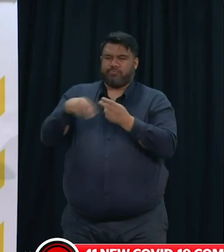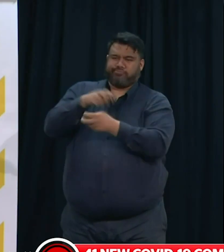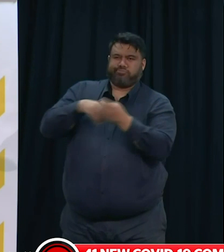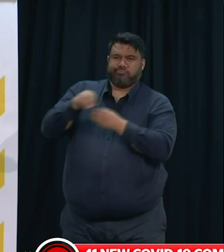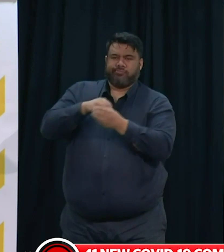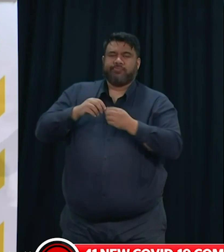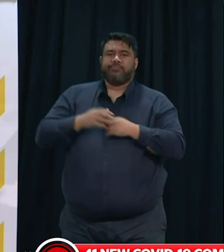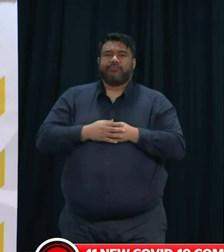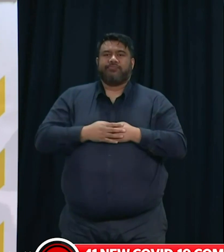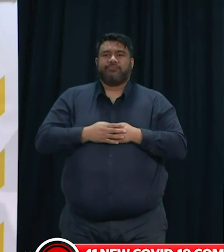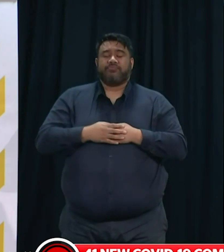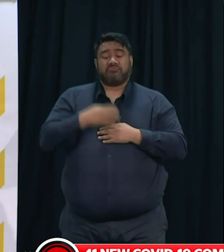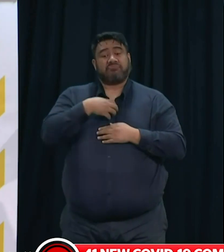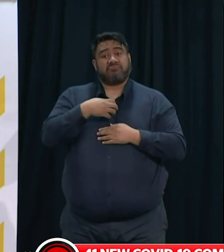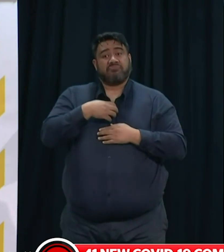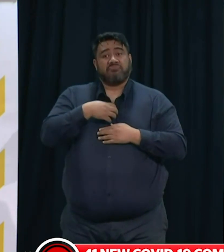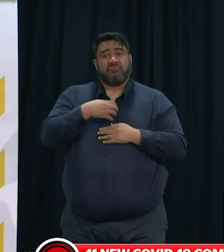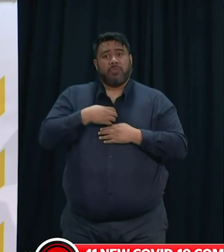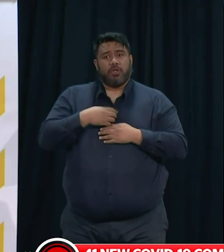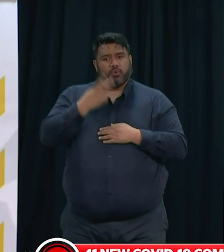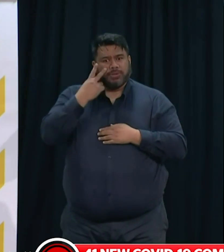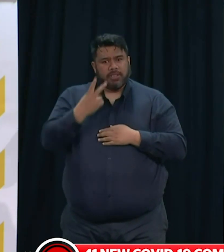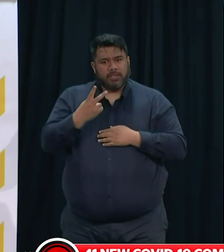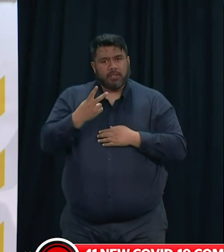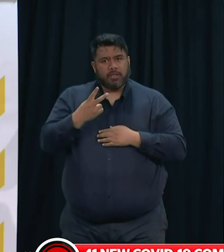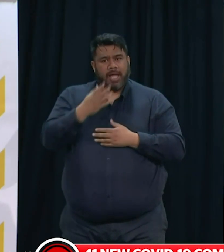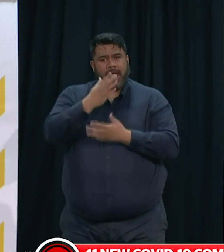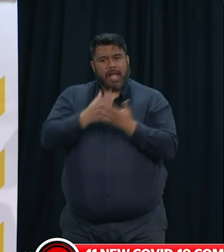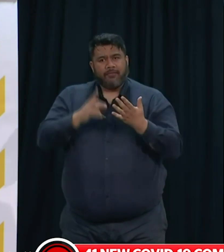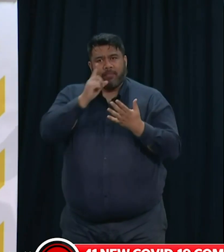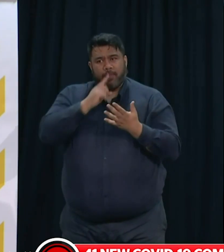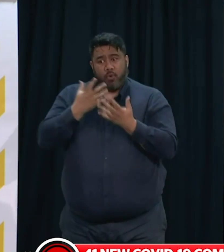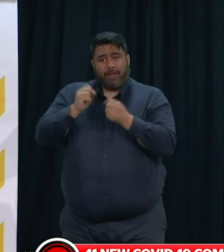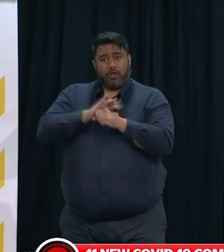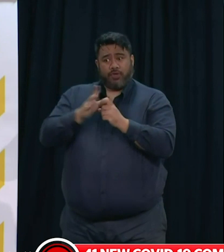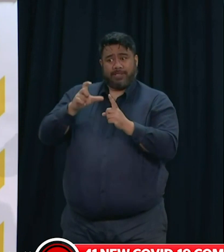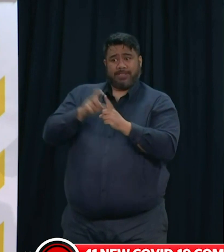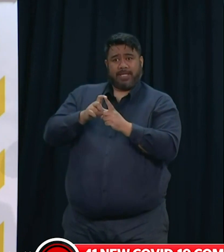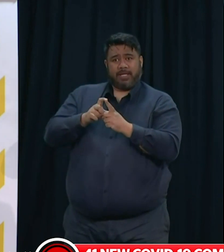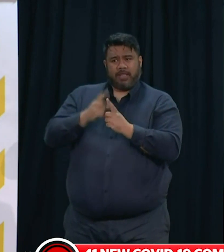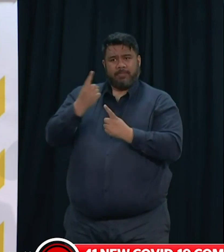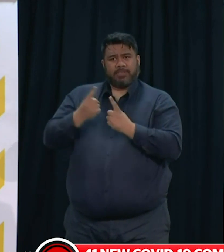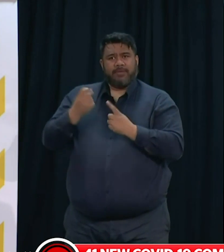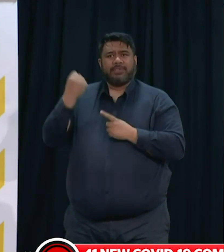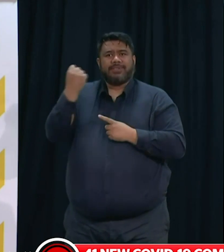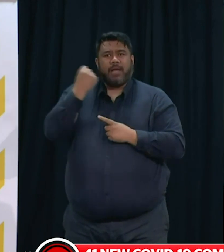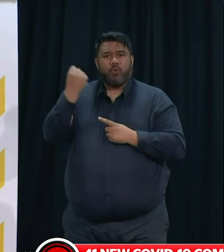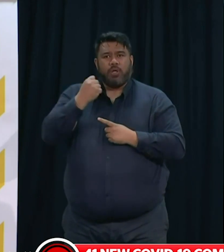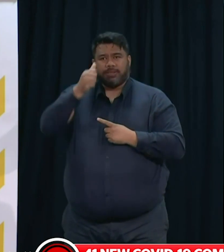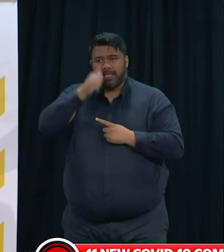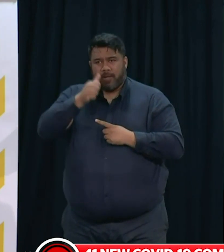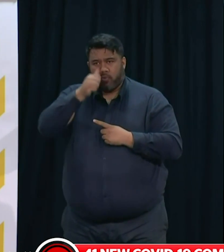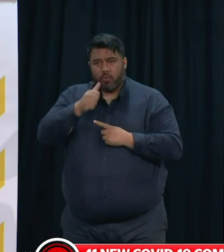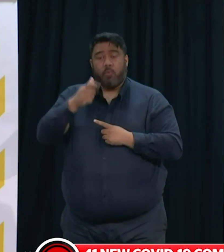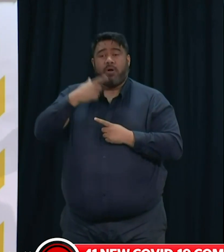and in large part, that's a reflection of the largest sub-cluster which is one centred around the Assembly of God Church in Māngeri which